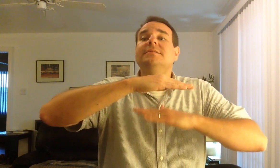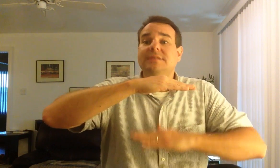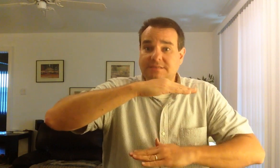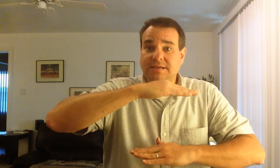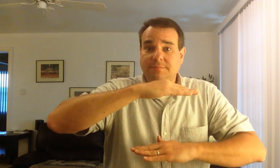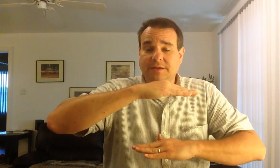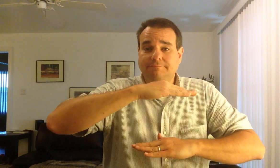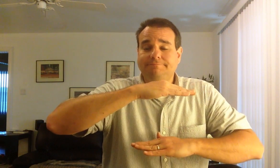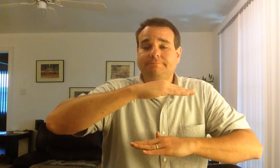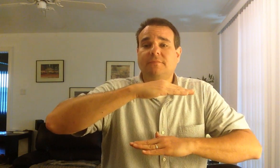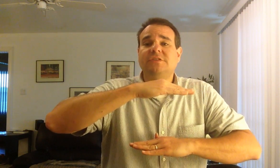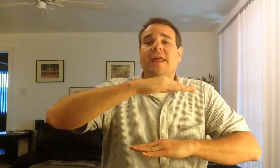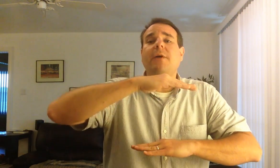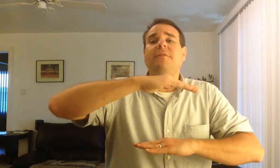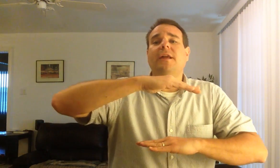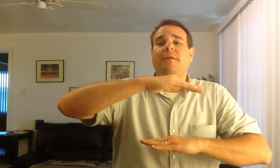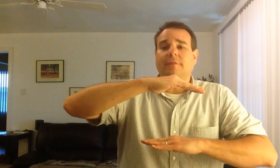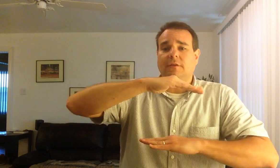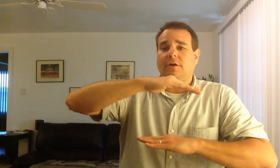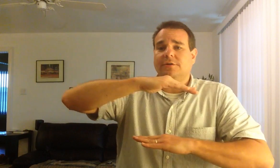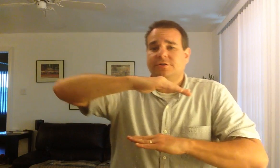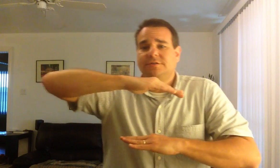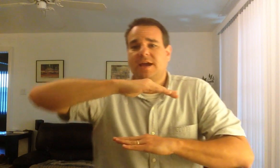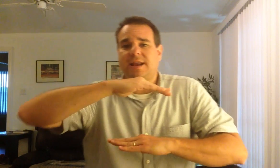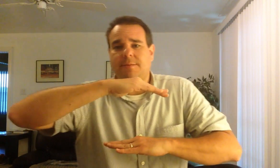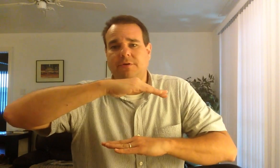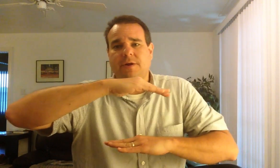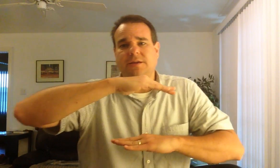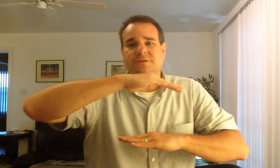16-bit. So now we've got a larger dynamic range.